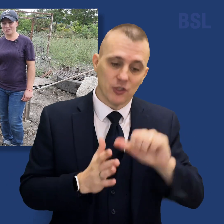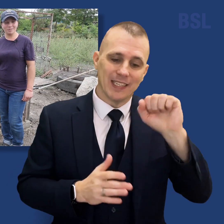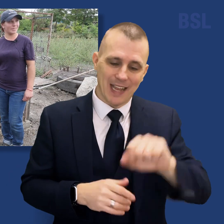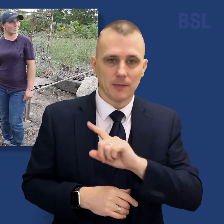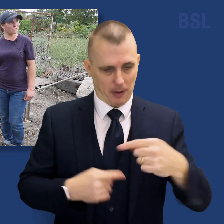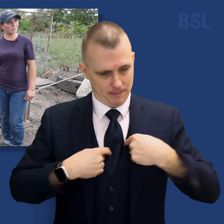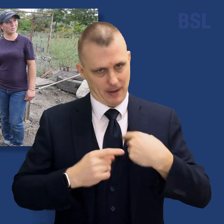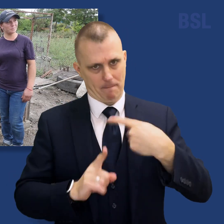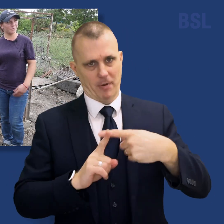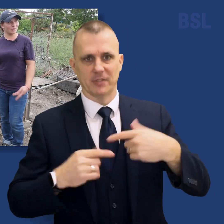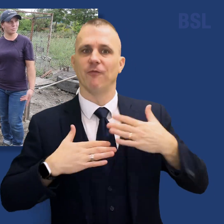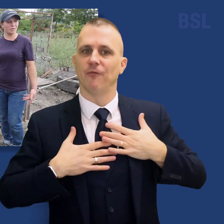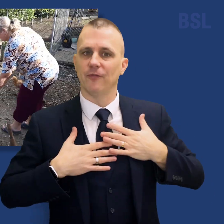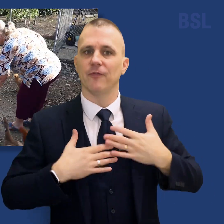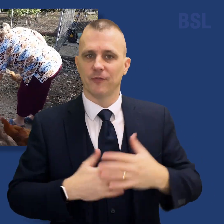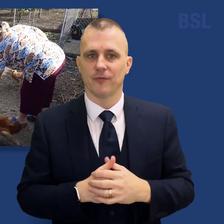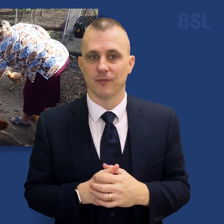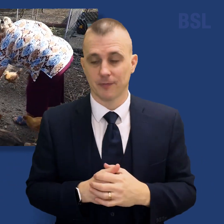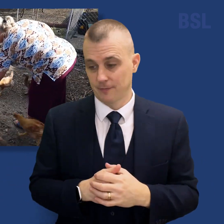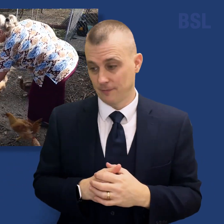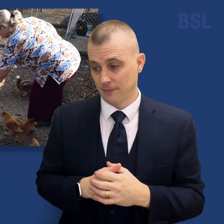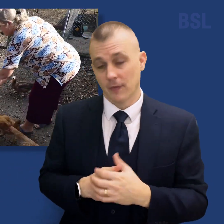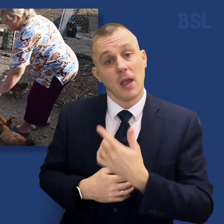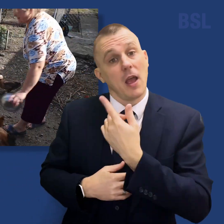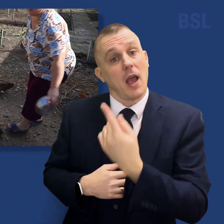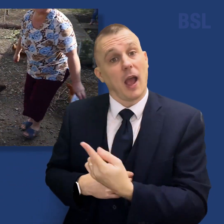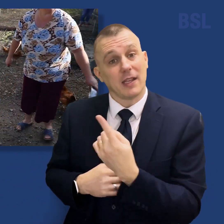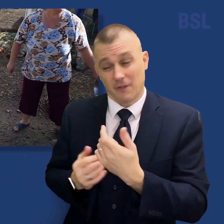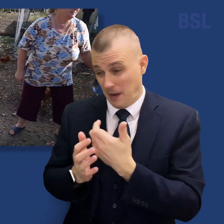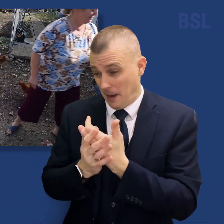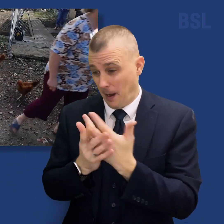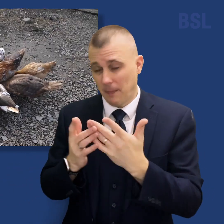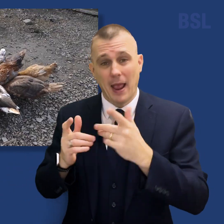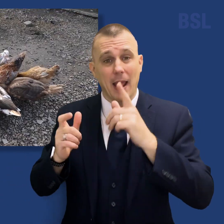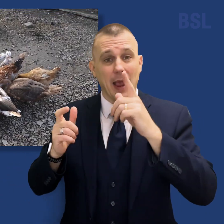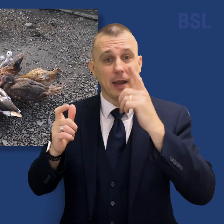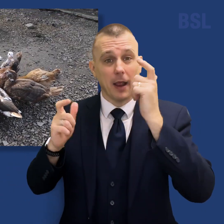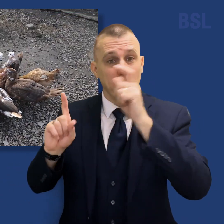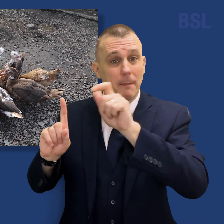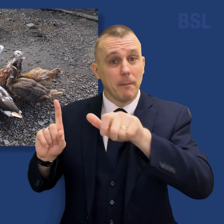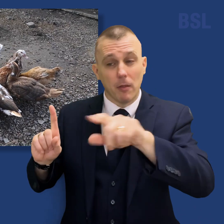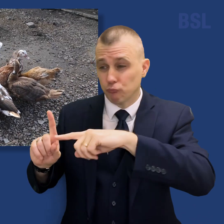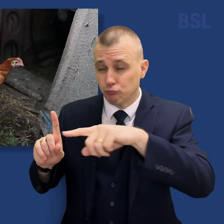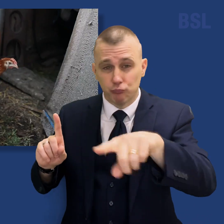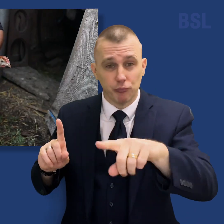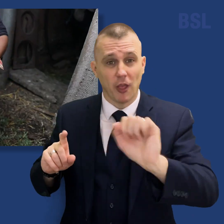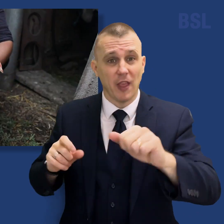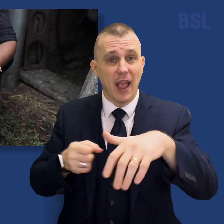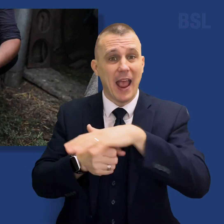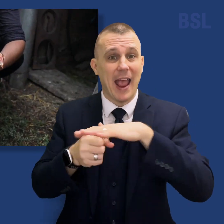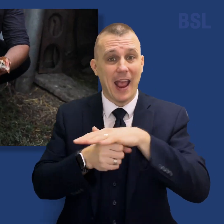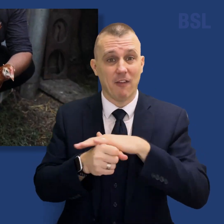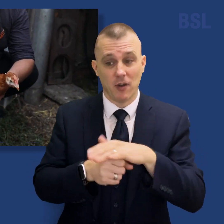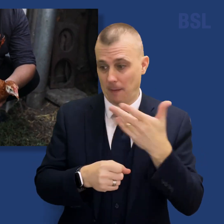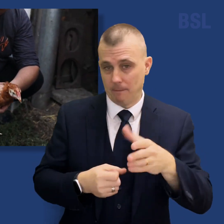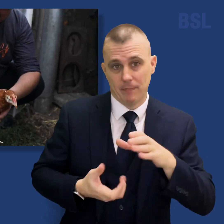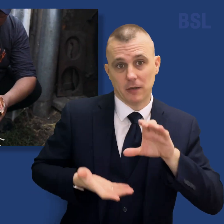I'm a positive person. Diana is one of many residents in the region who received a boost to their homesteads